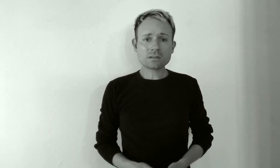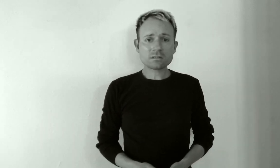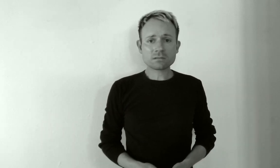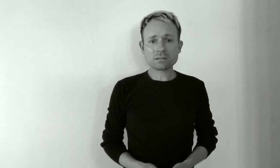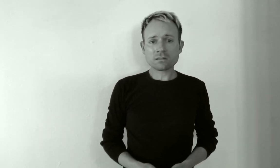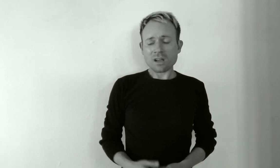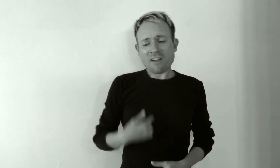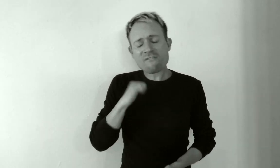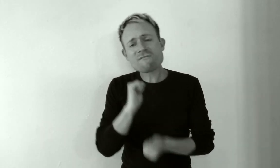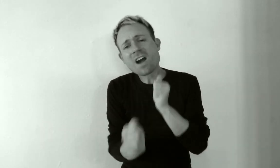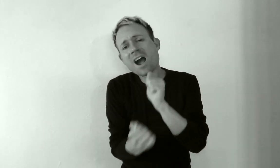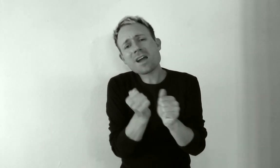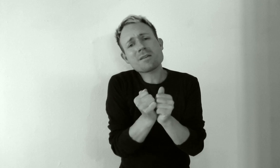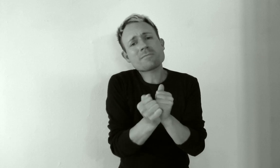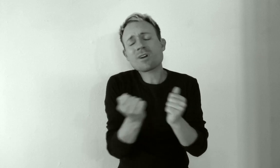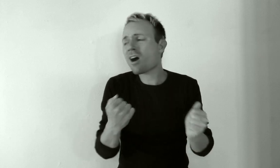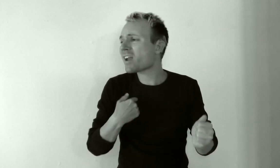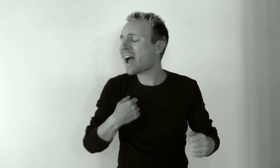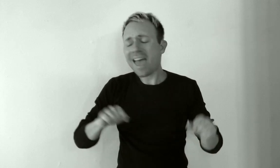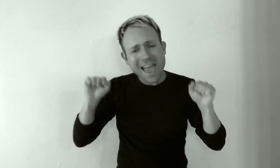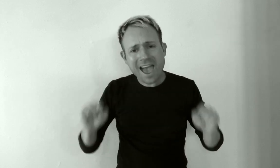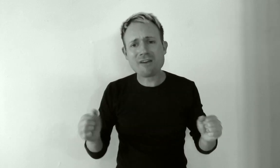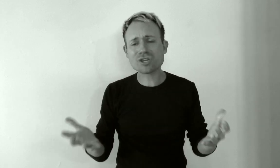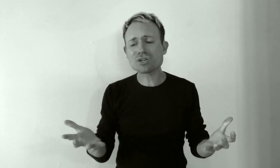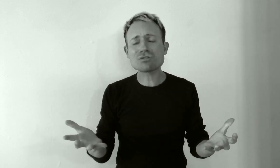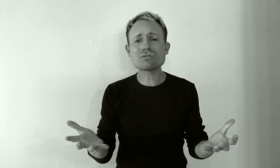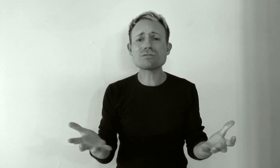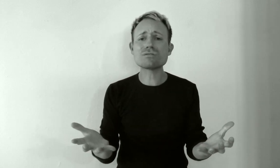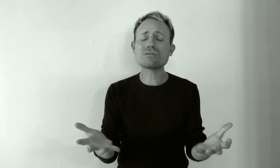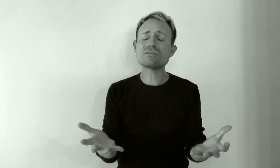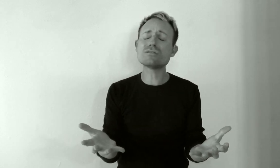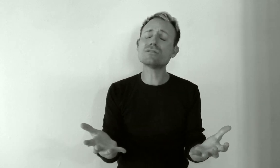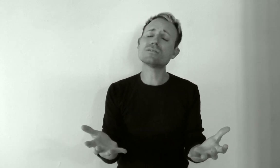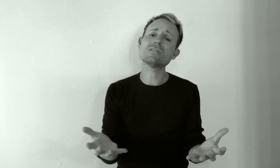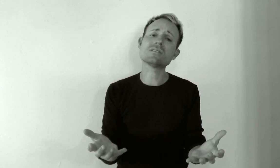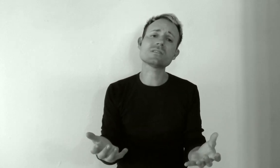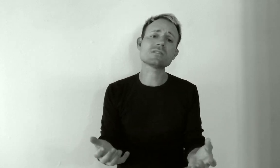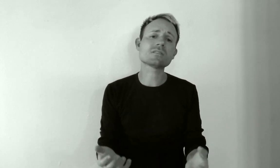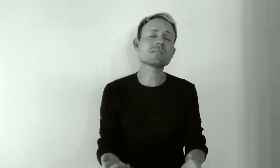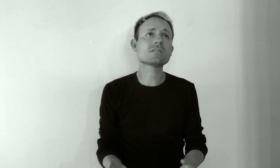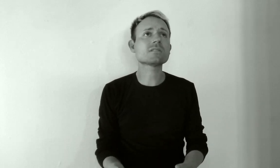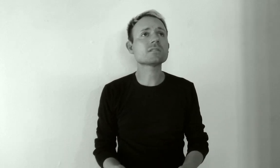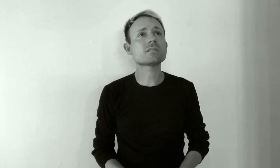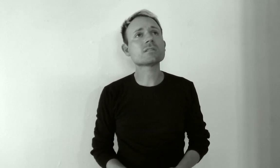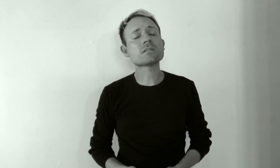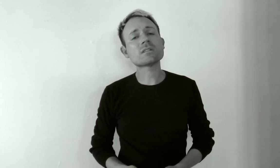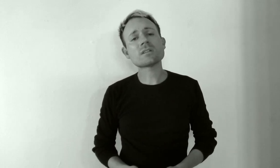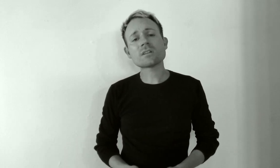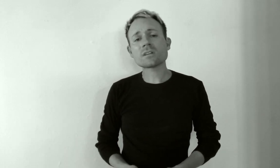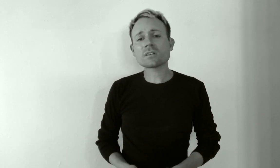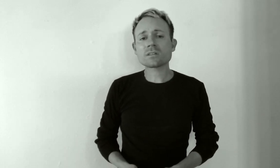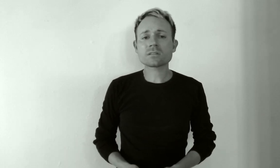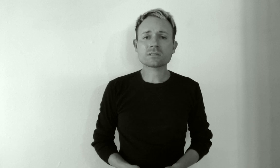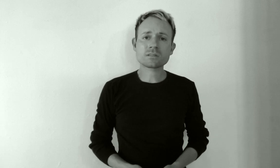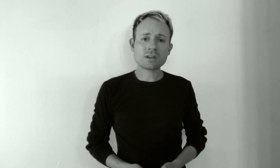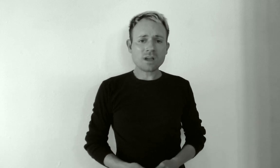I fight because I have to I